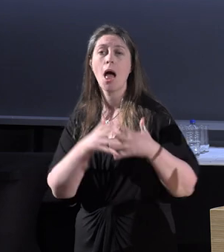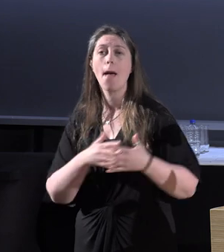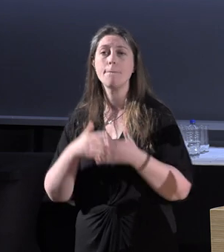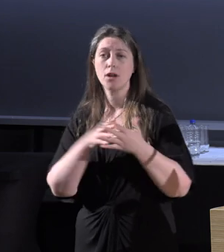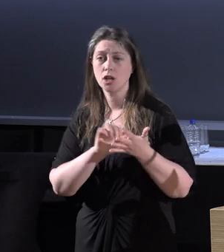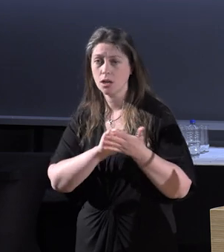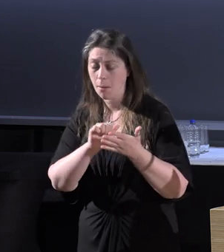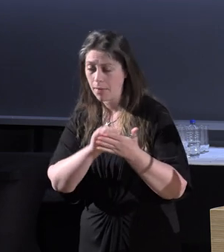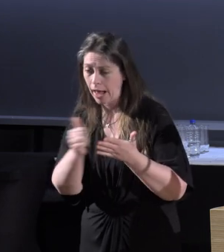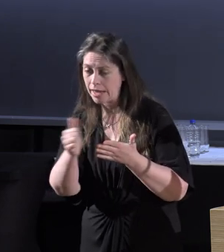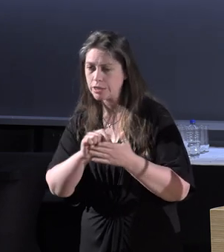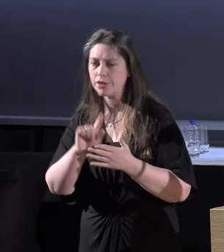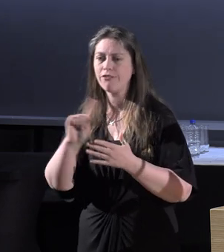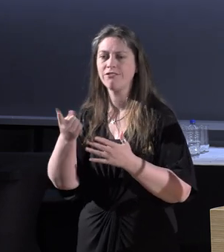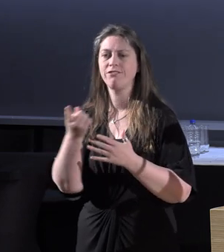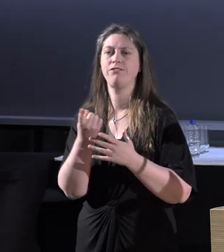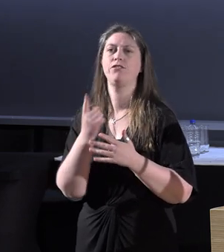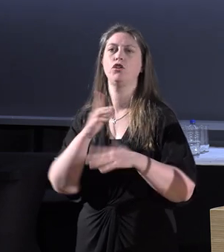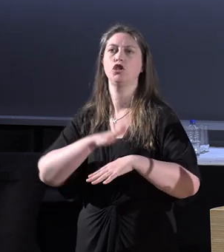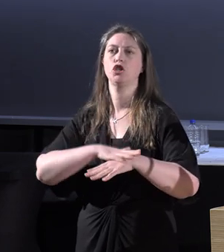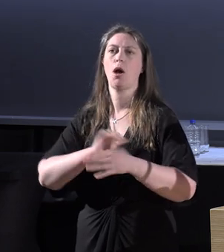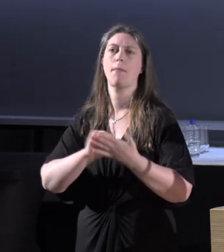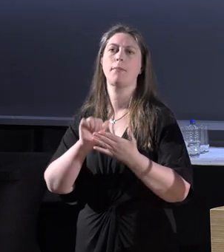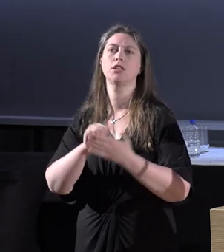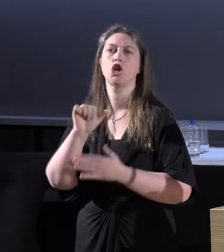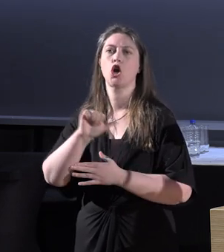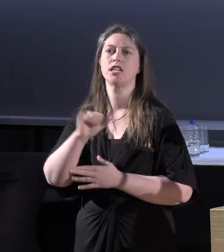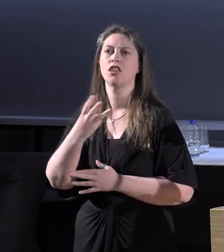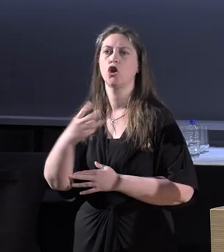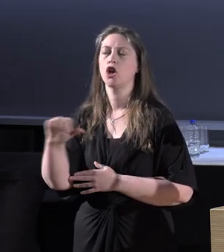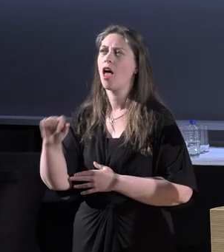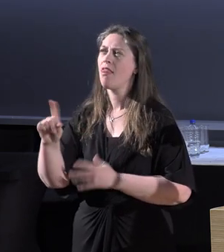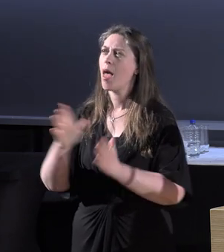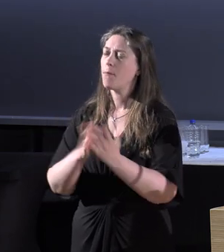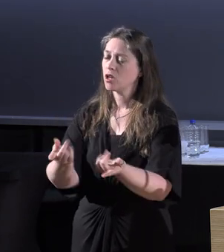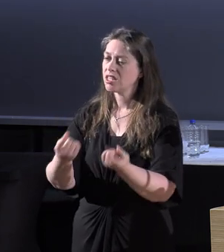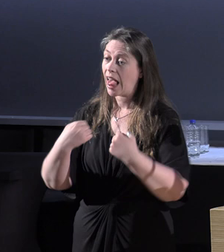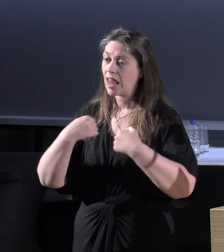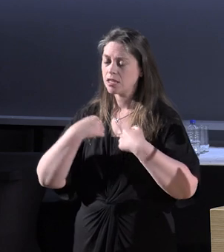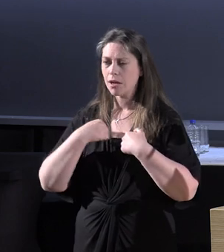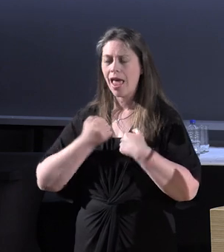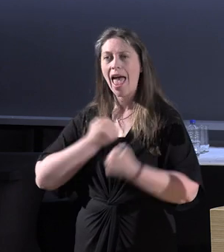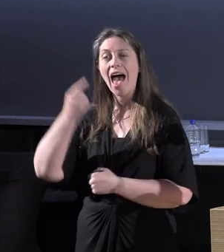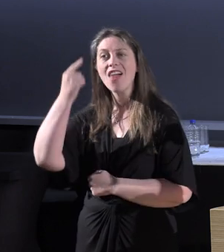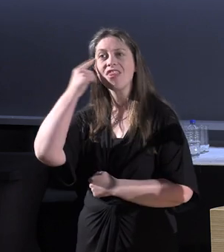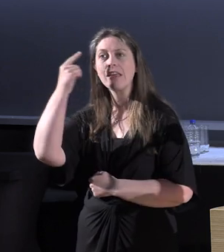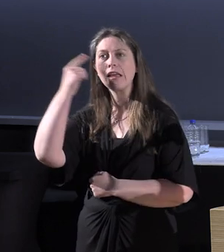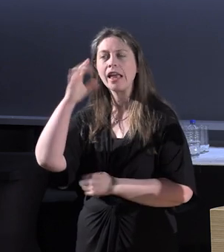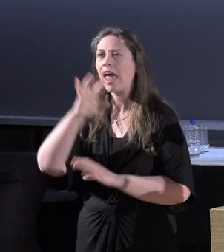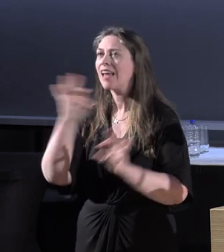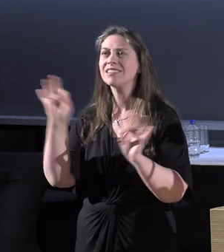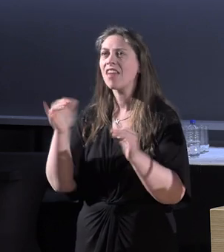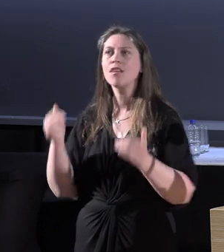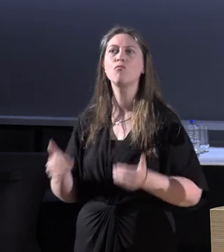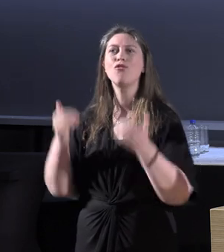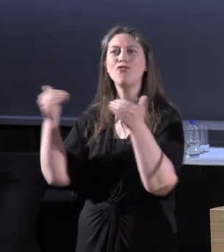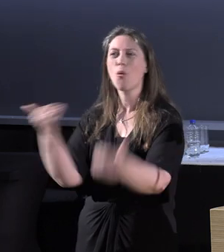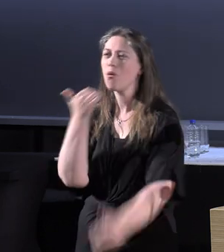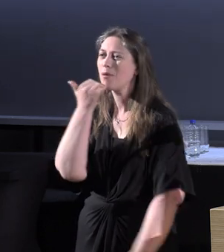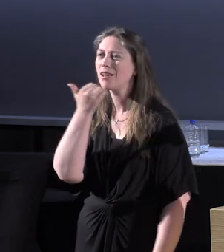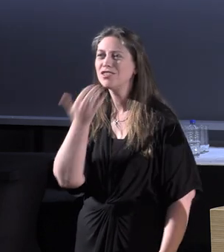first came out in 1939. This book tells me that our thinking hasn't moved on that much.